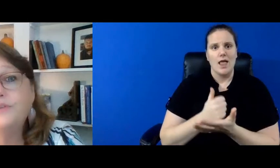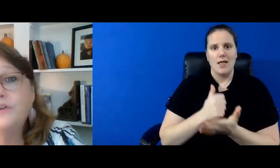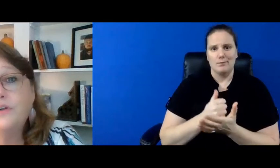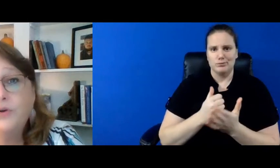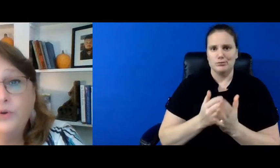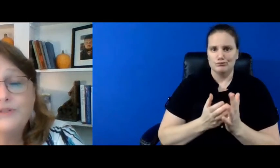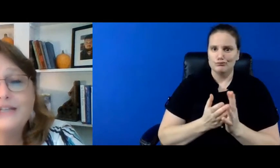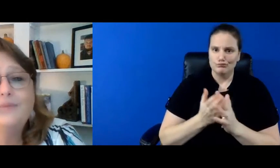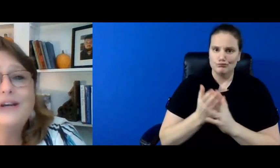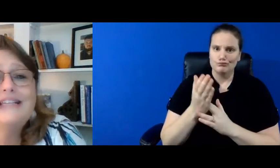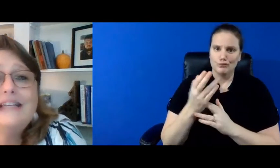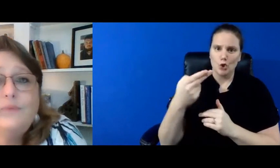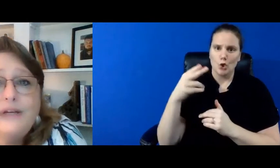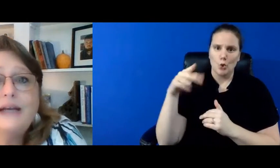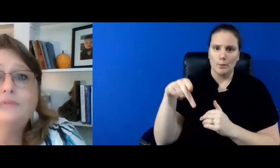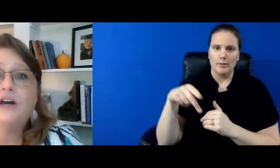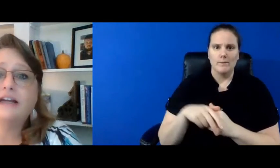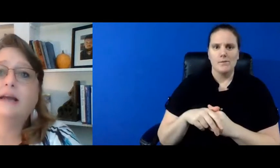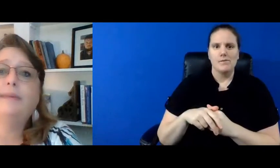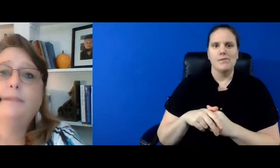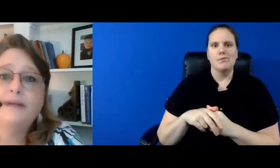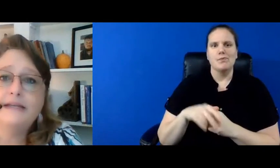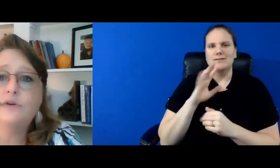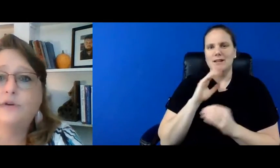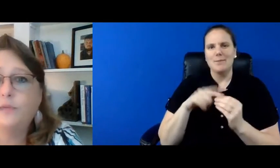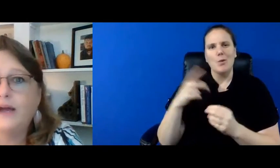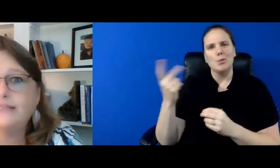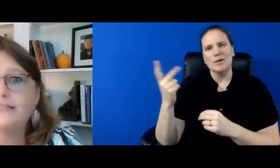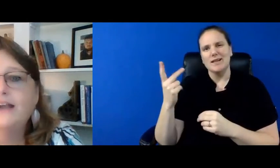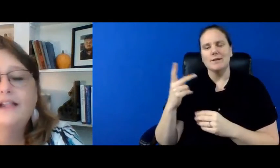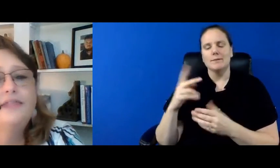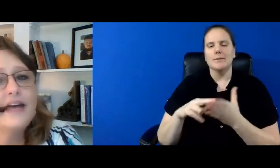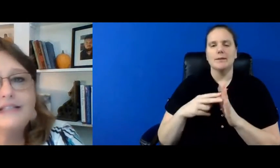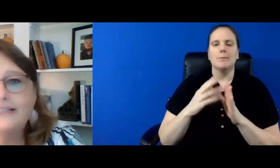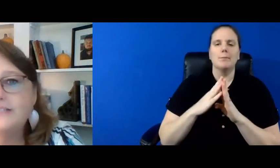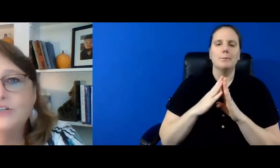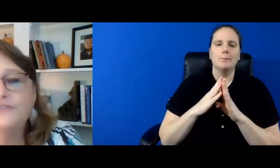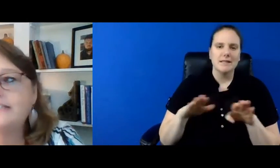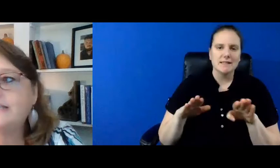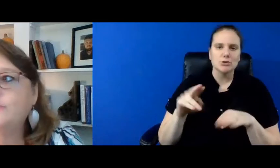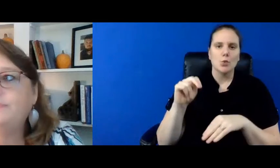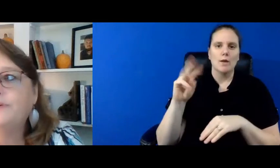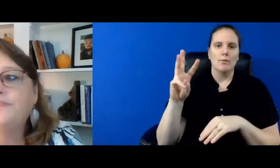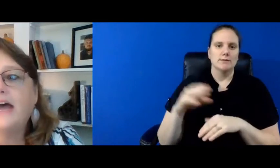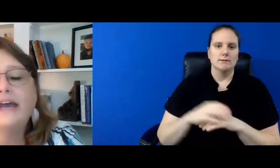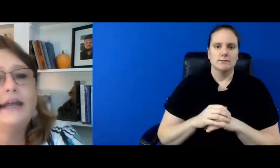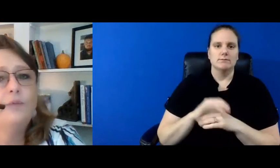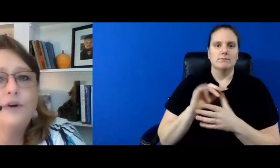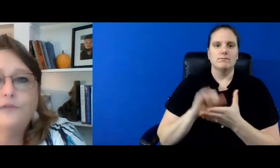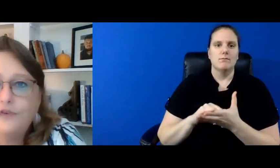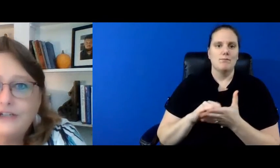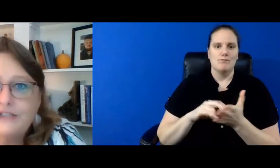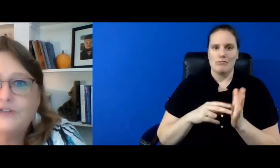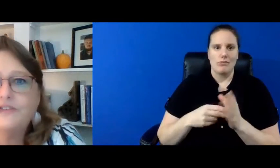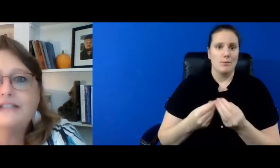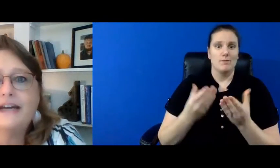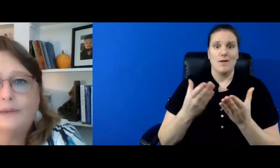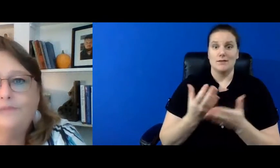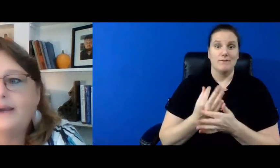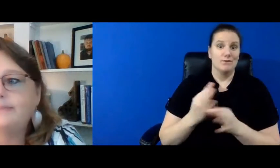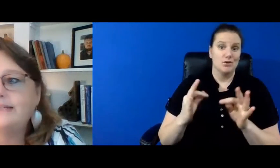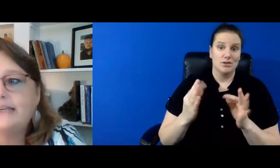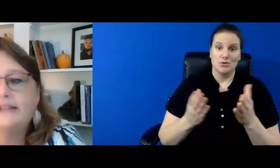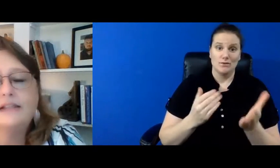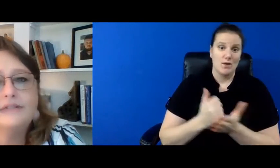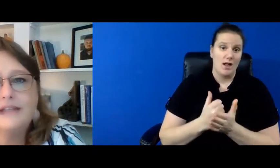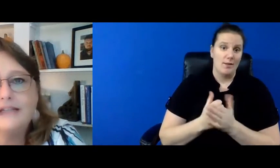through those hoops and when i say we i'm talking about peace northwest that's the service that we provide and we're a free service to